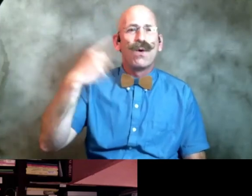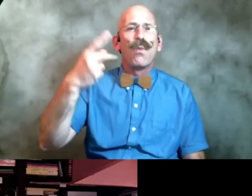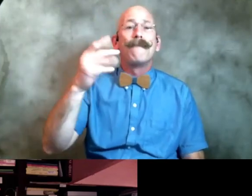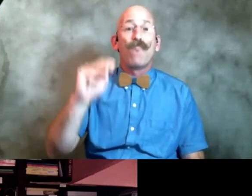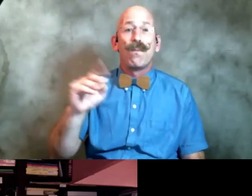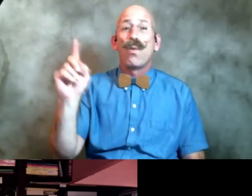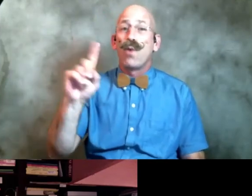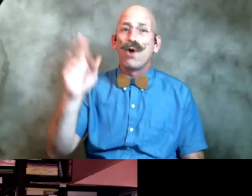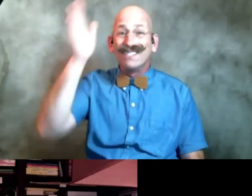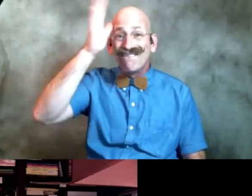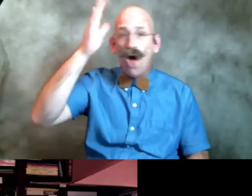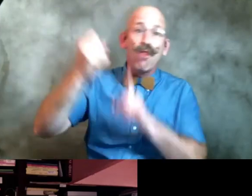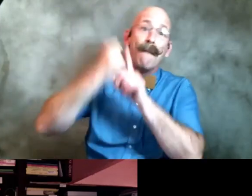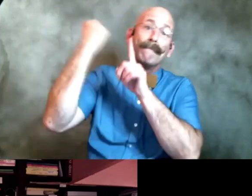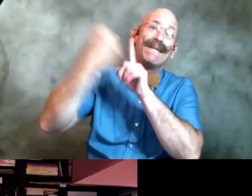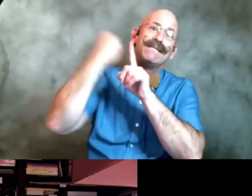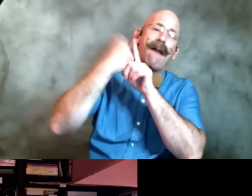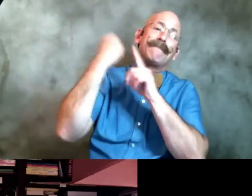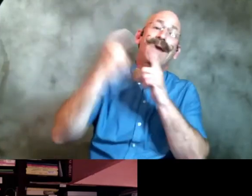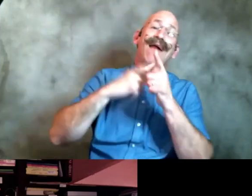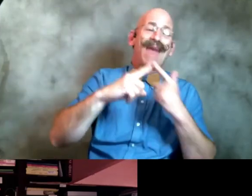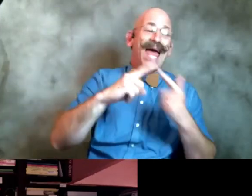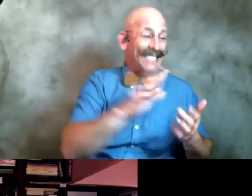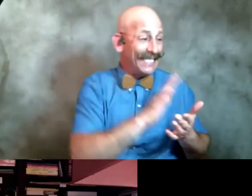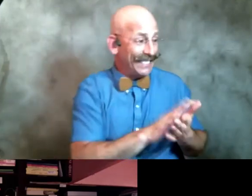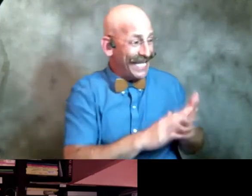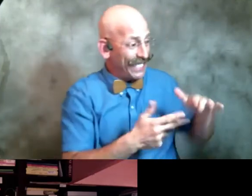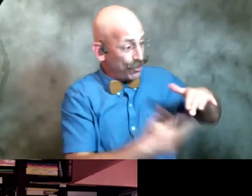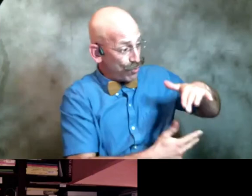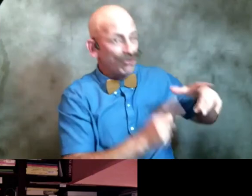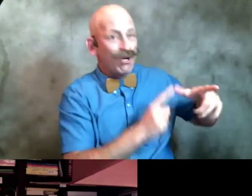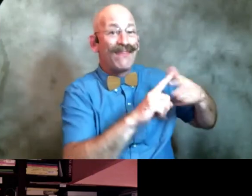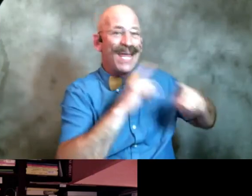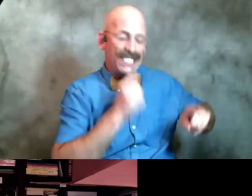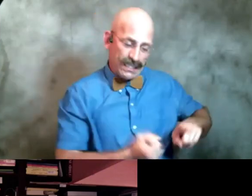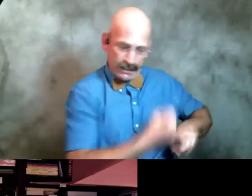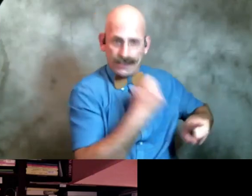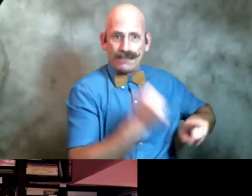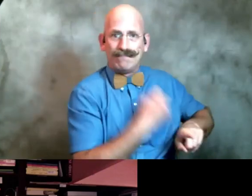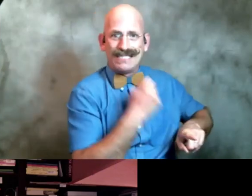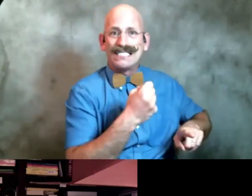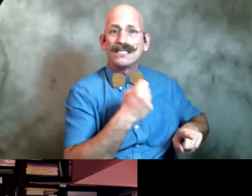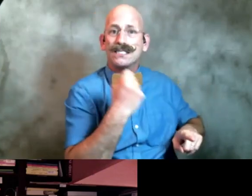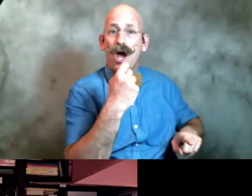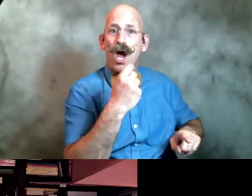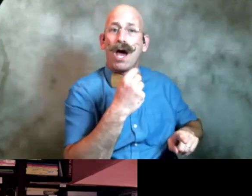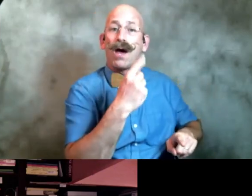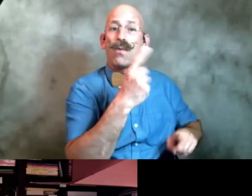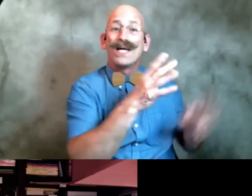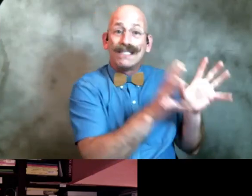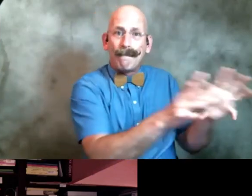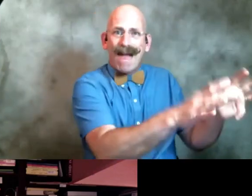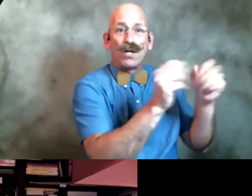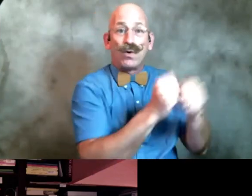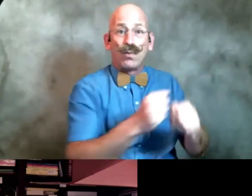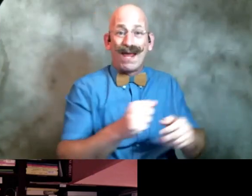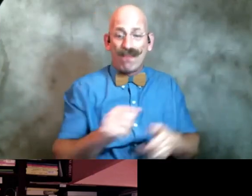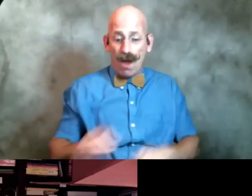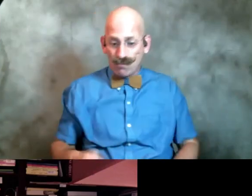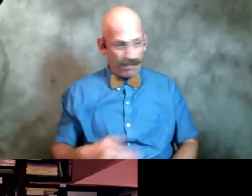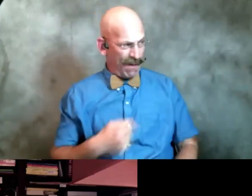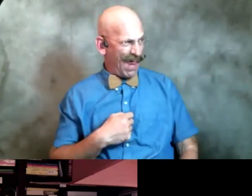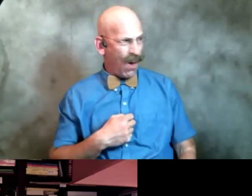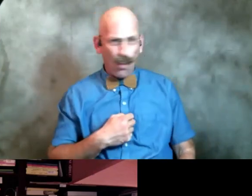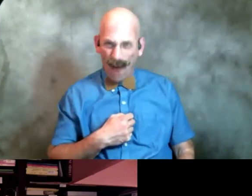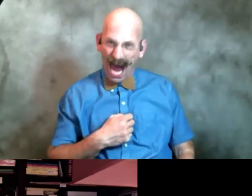beats him up and then he goes and he's cleaning the garage and he beats the hell out of a spider with a broom and i was like you can write about